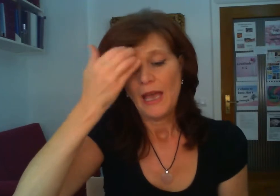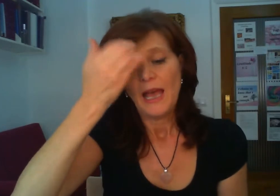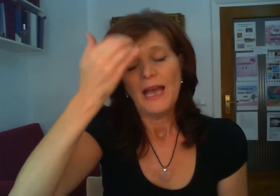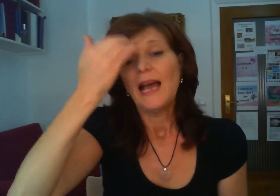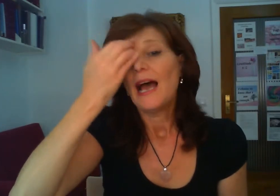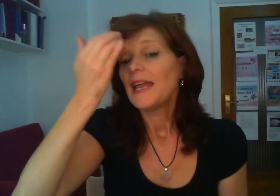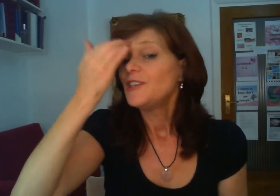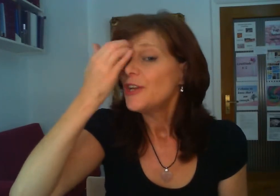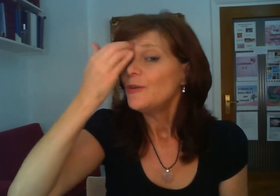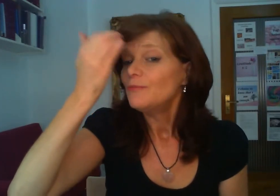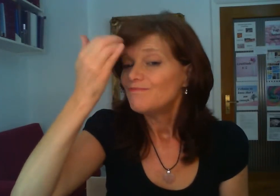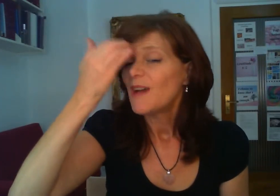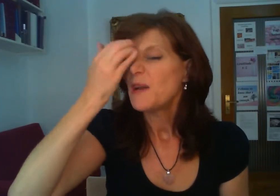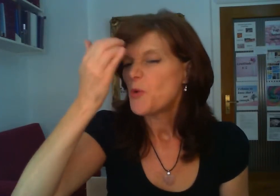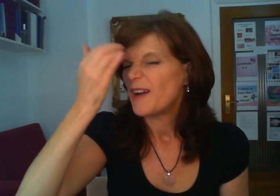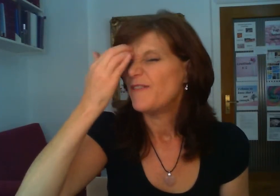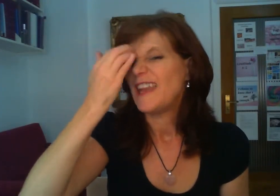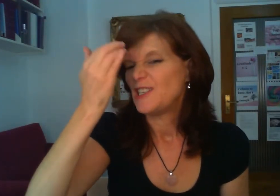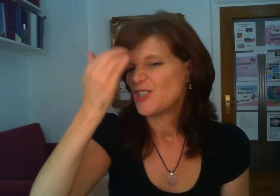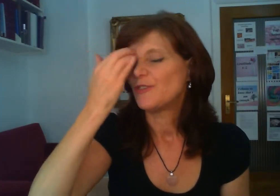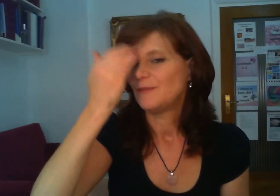and you know i'm quite vengeful